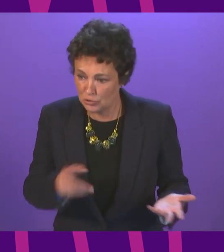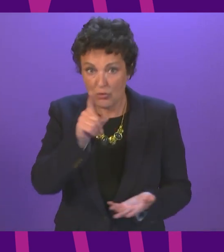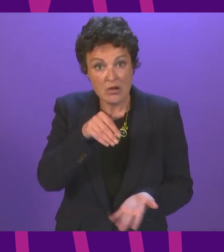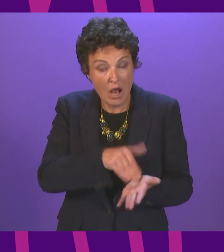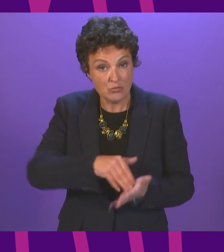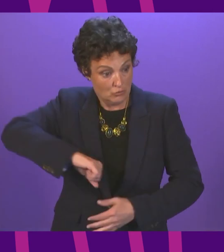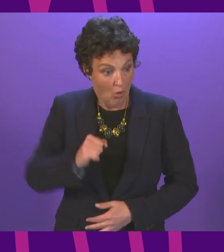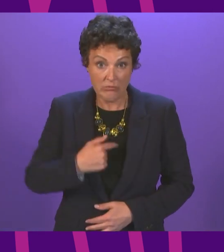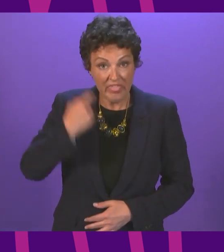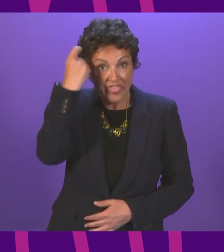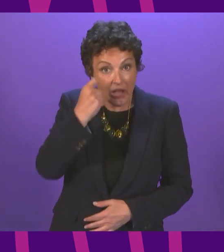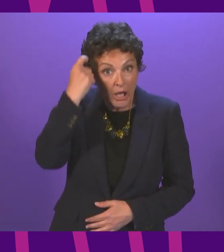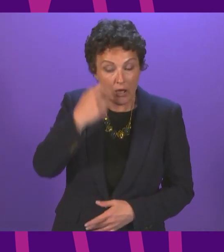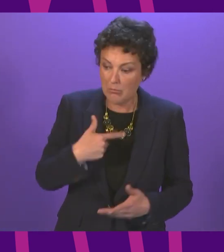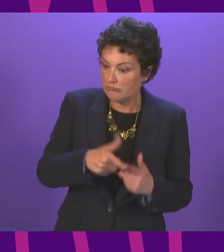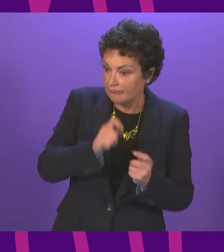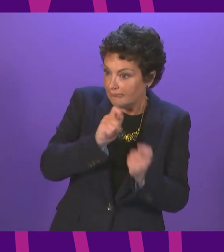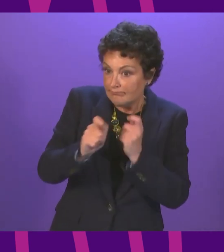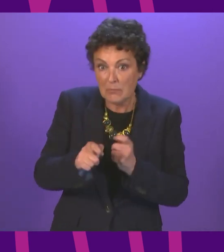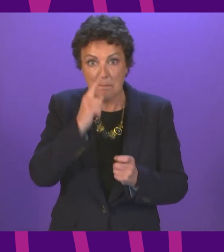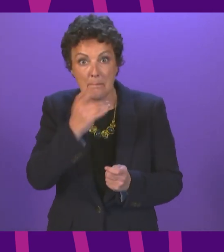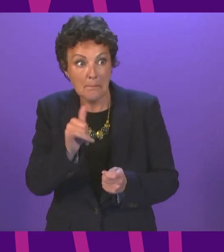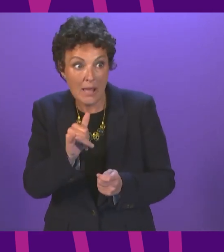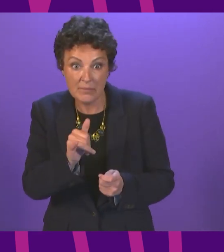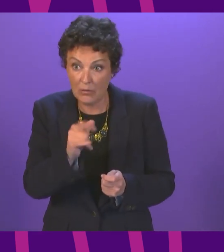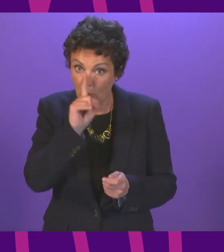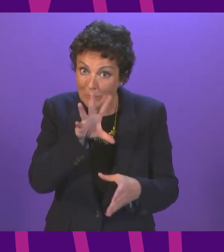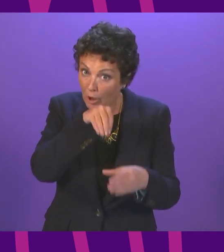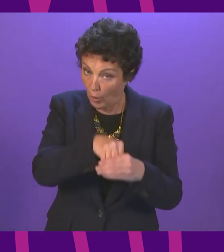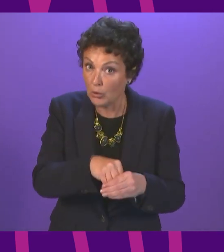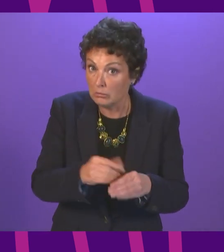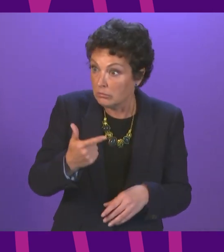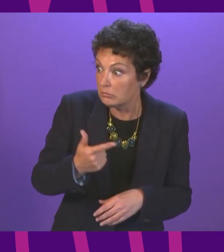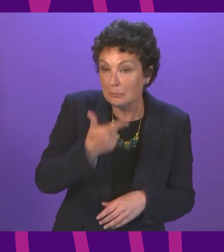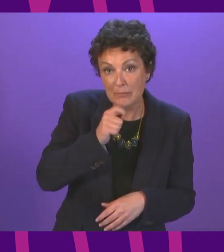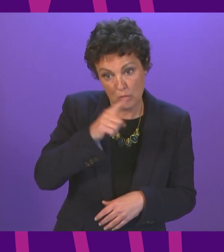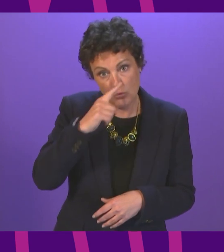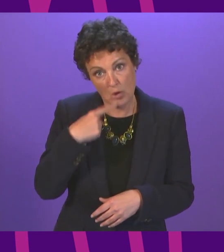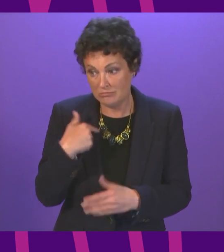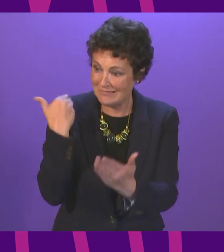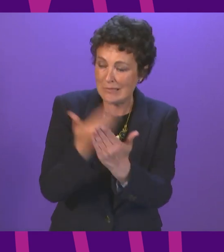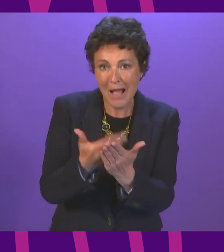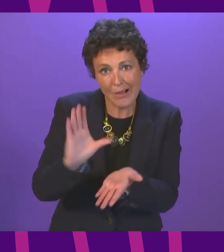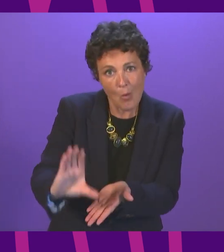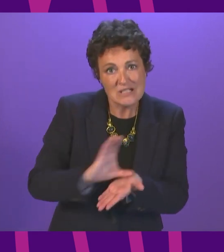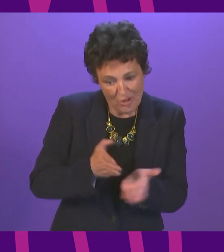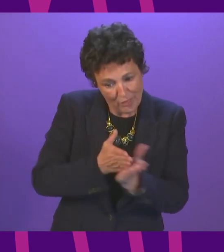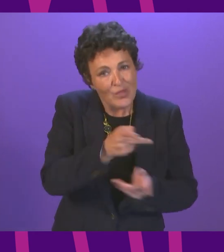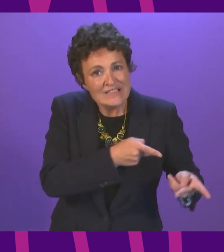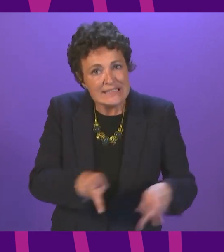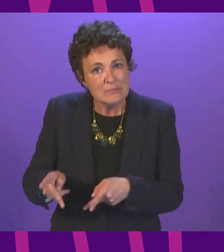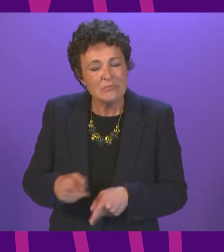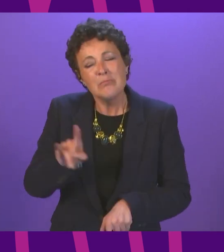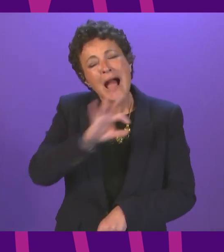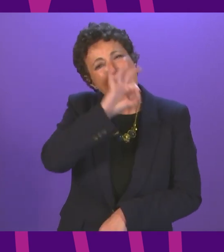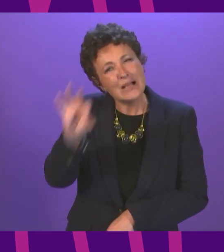Scotland, given that it may increase the scope of those that will need to seek compensation through this scheme? Can I ask, does she agree with me that these